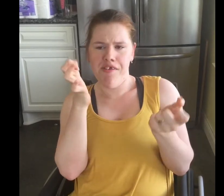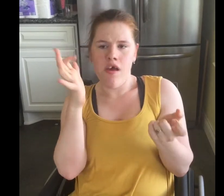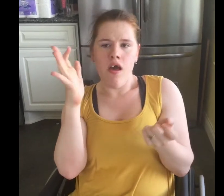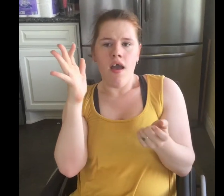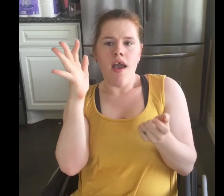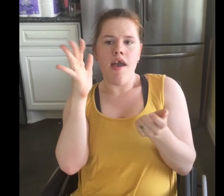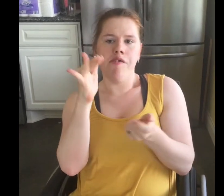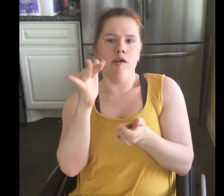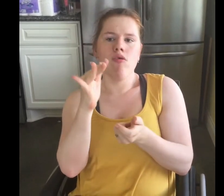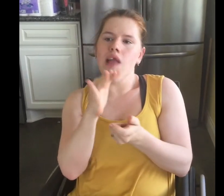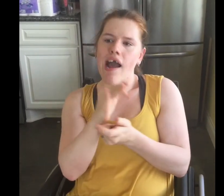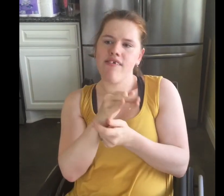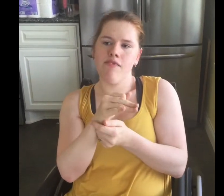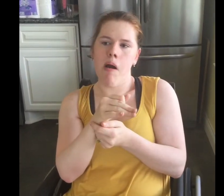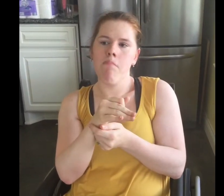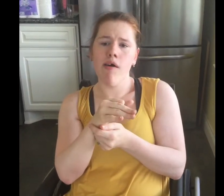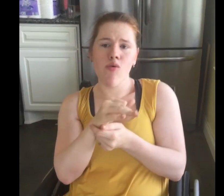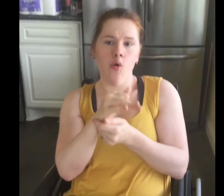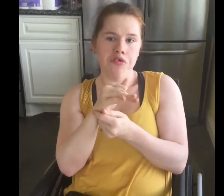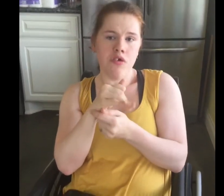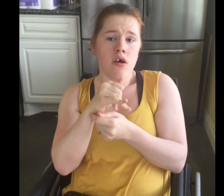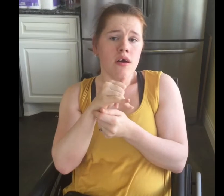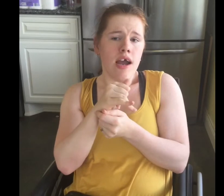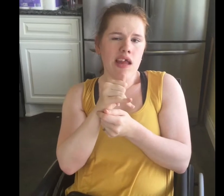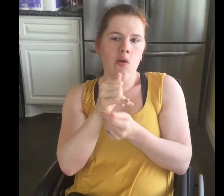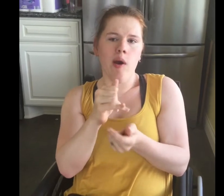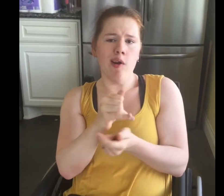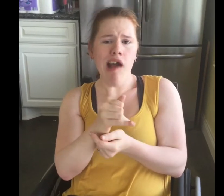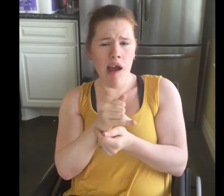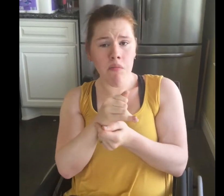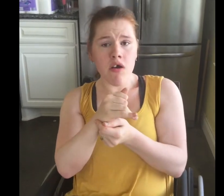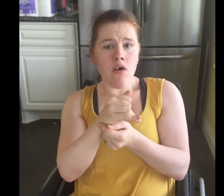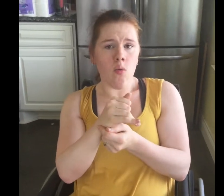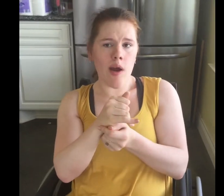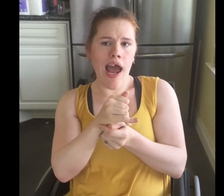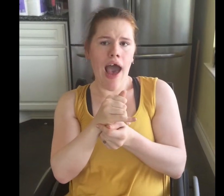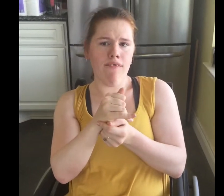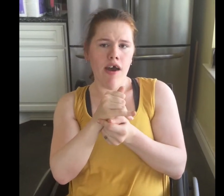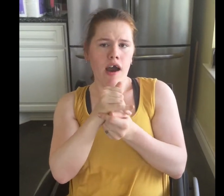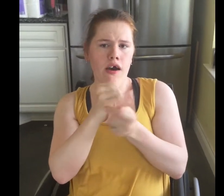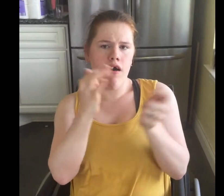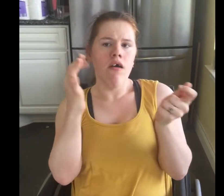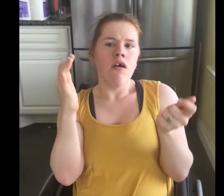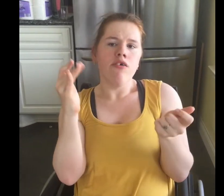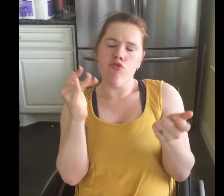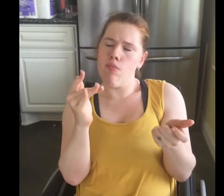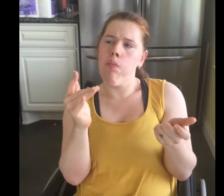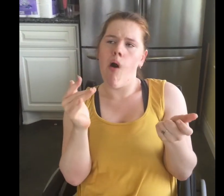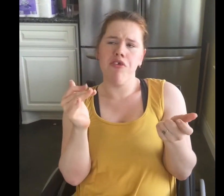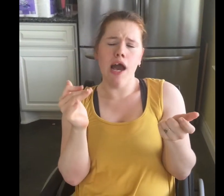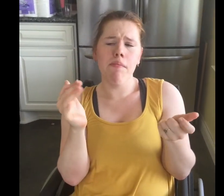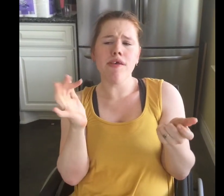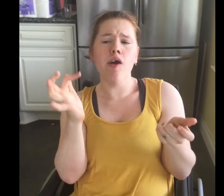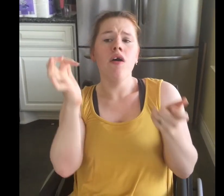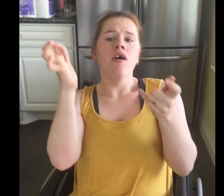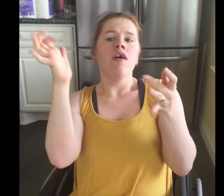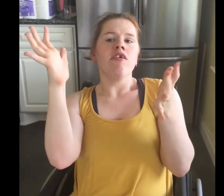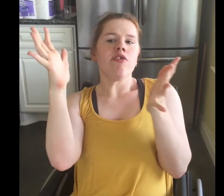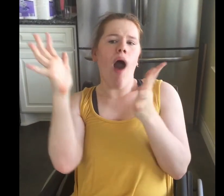is it relaxes my muscles in the winter time when I have a cerebral palsy episode. So